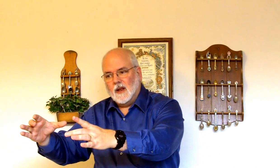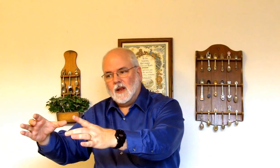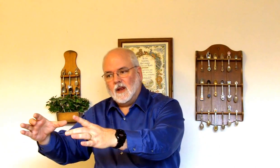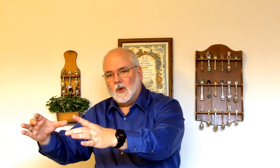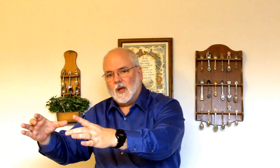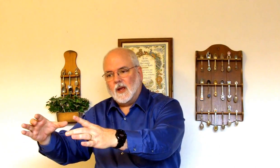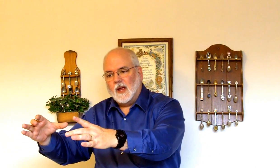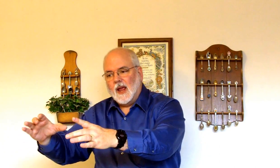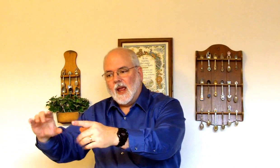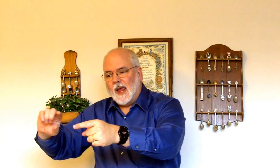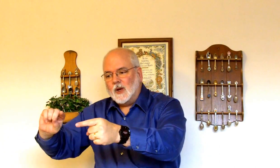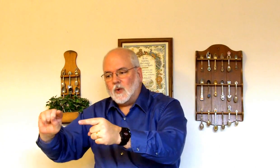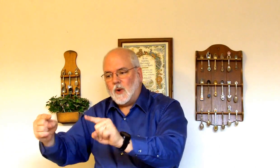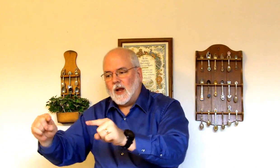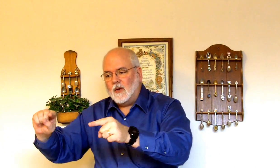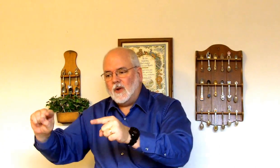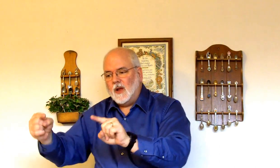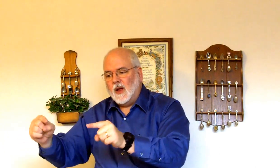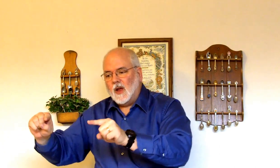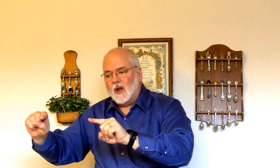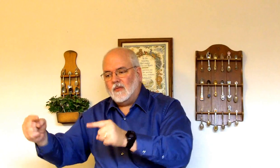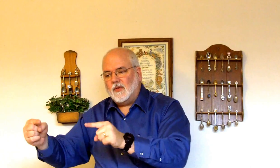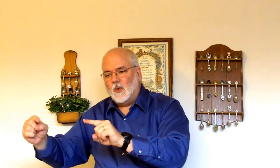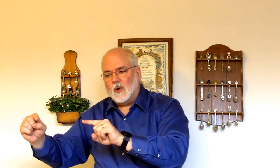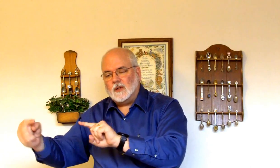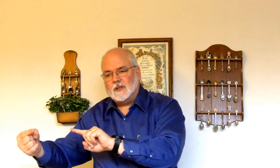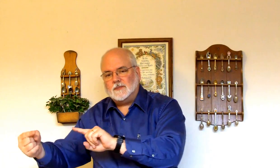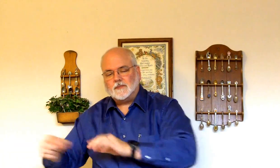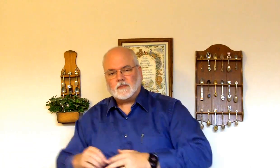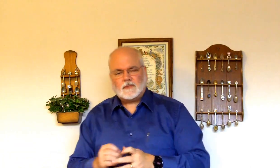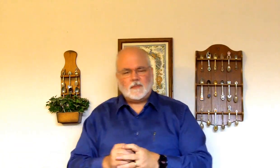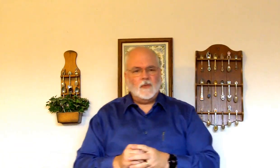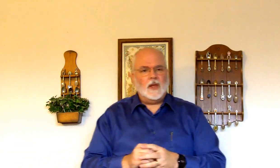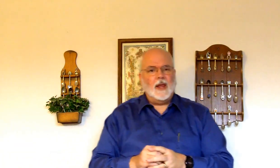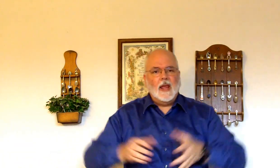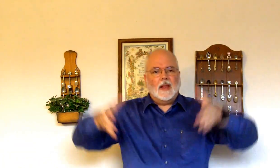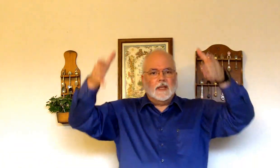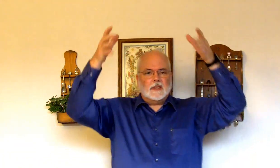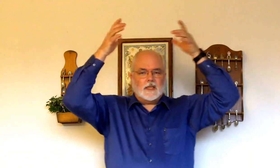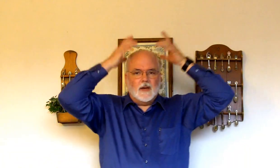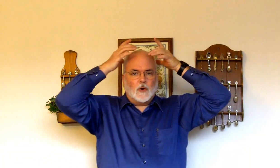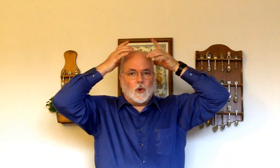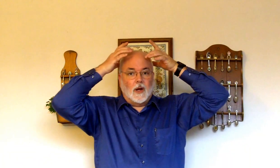Okay. A crown. Of thorns. Okay. This is the sign for crown.